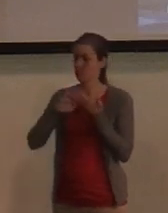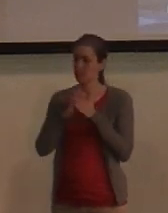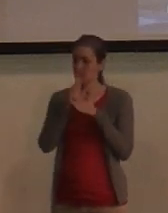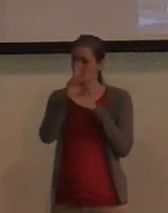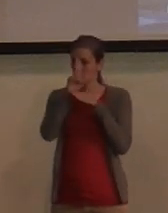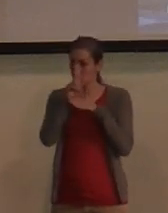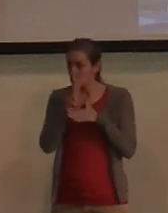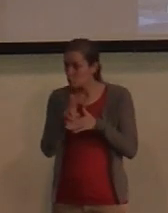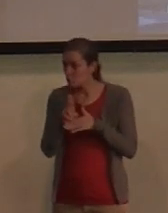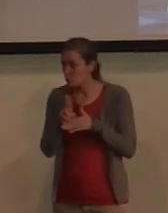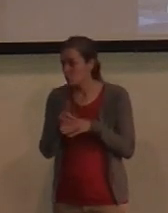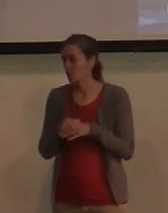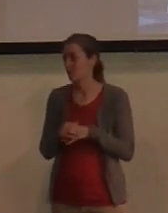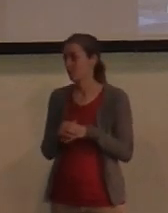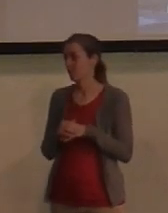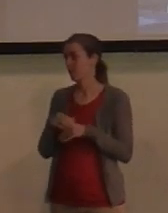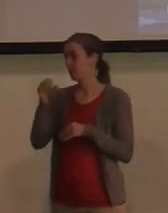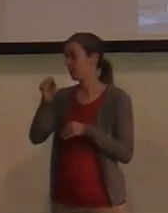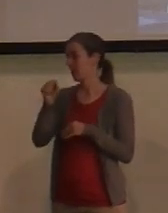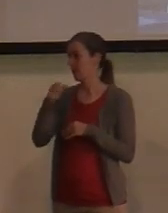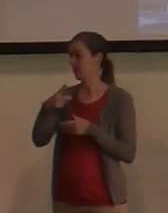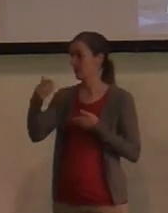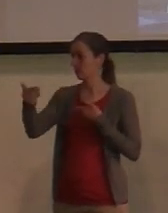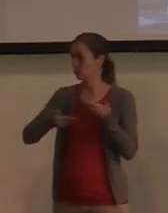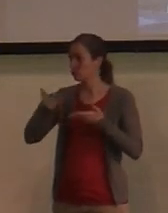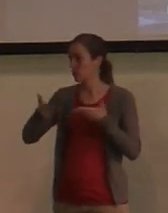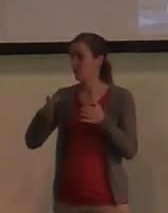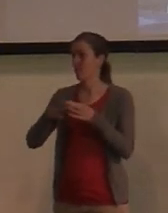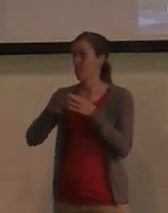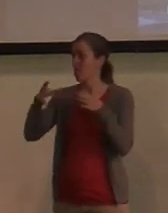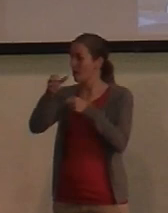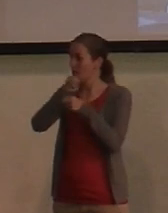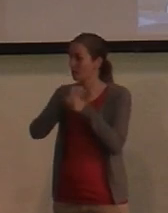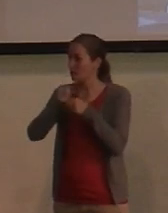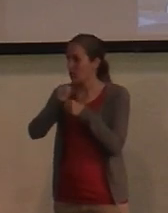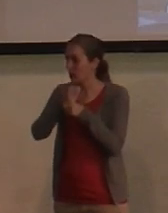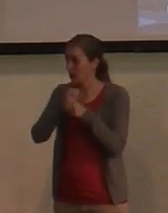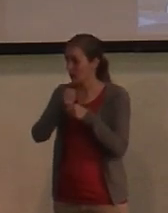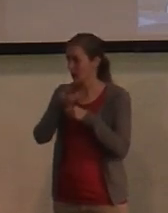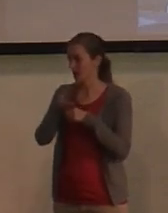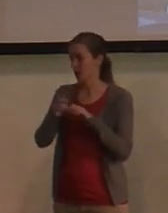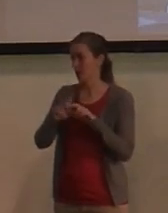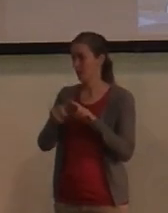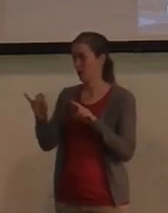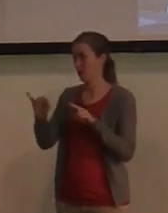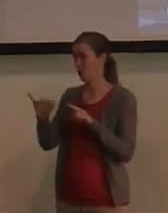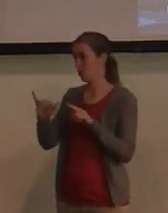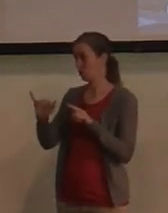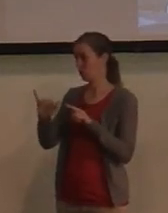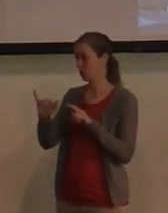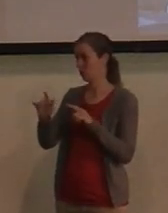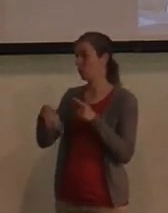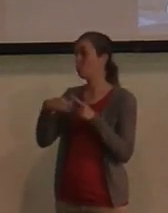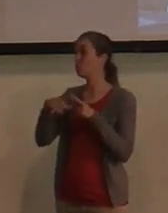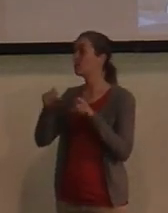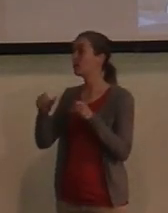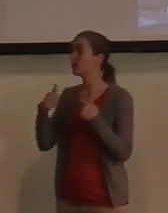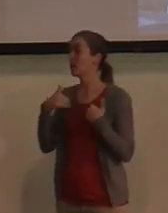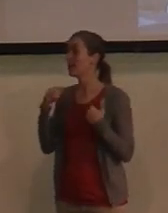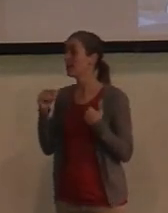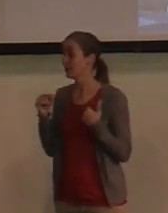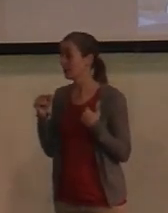to was that, yes, they serve lots and lots of coffee while you're there, but also, when can you have coffee?